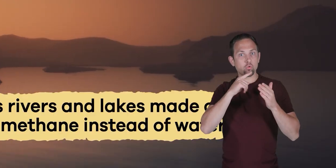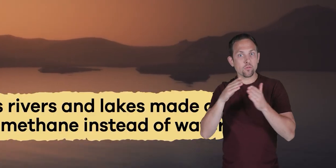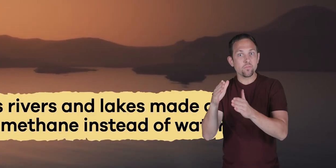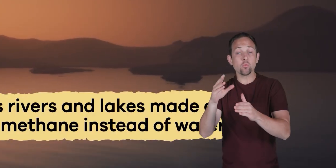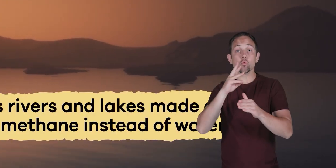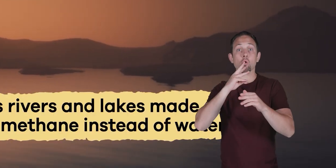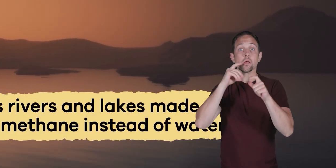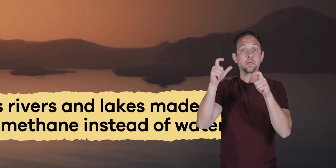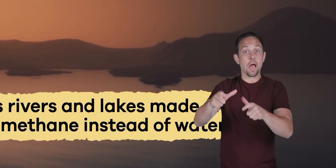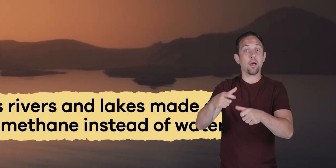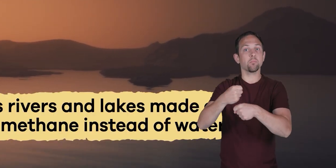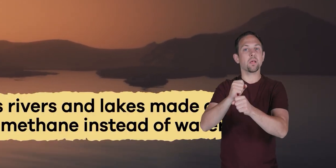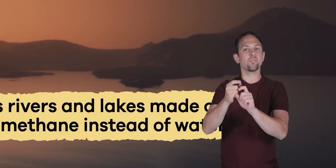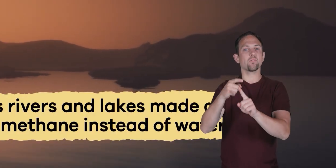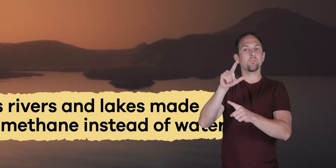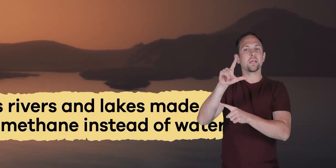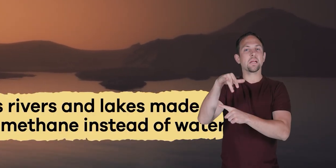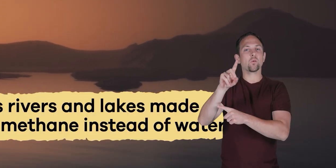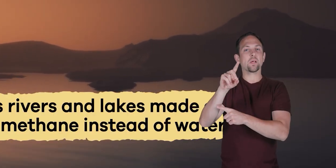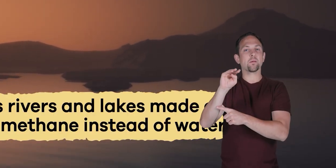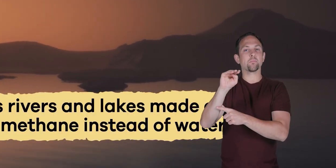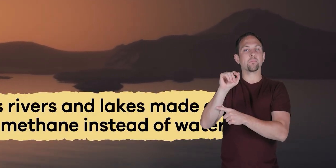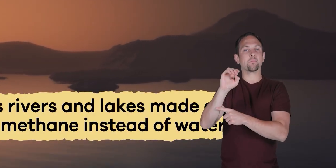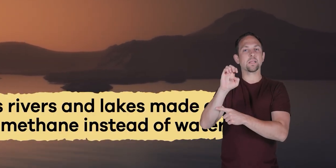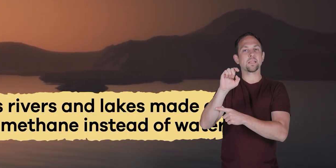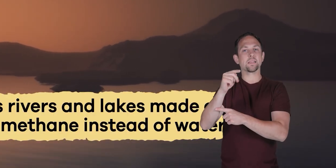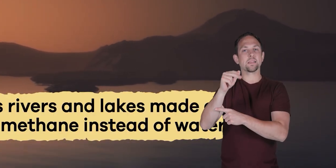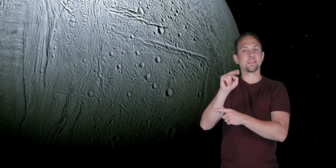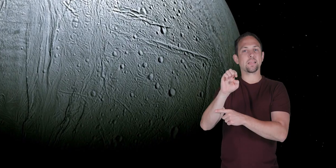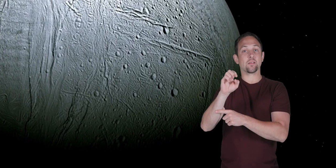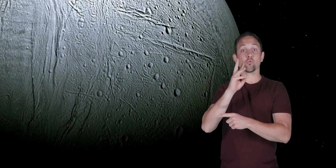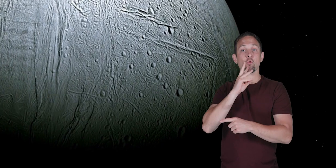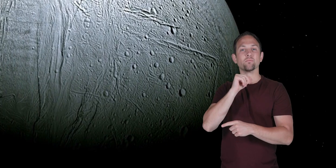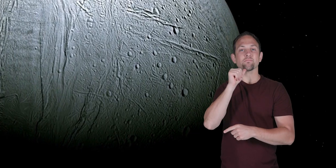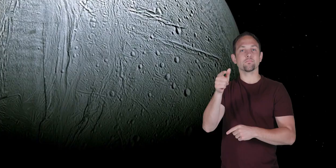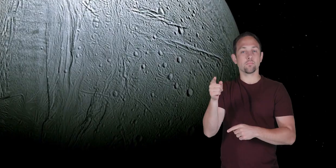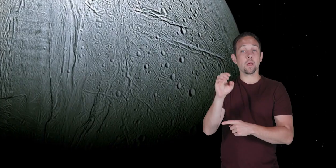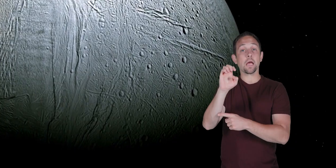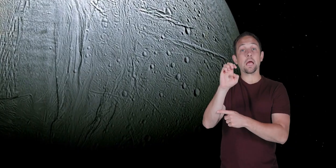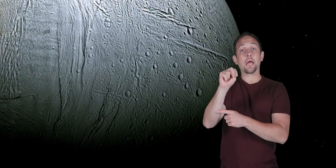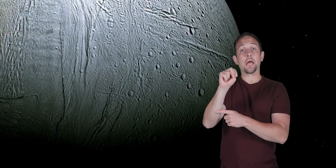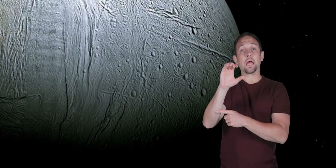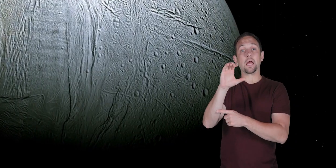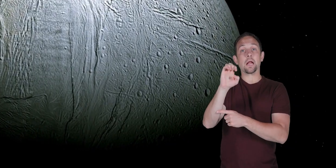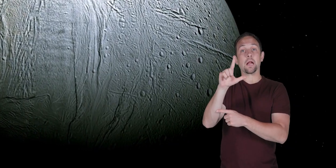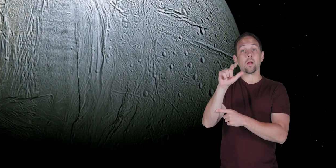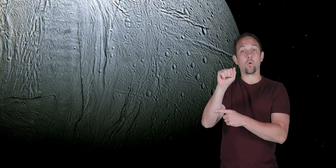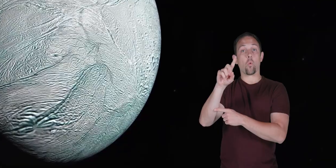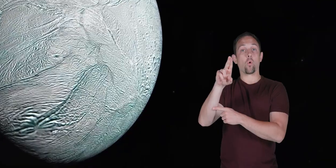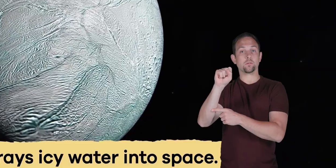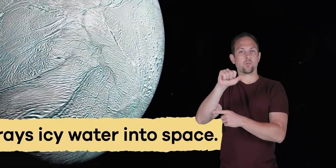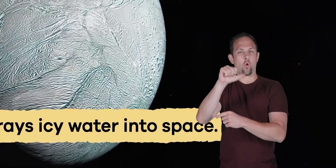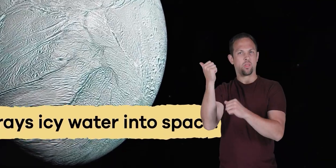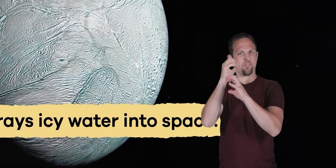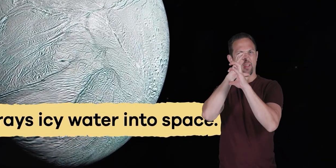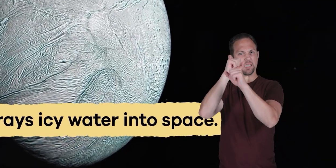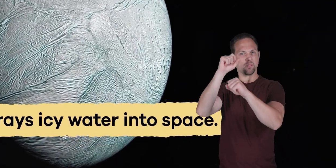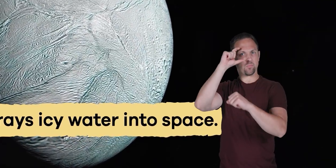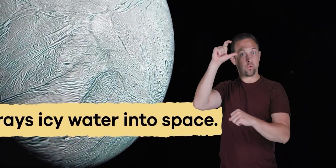liquid methane instead of water Enceladus is another fascinating moon because it sprays icy